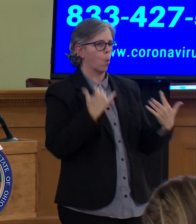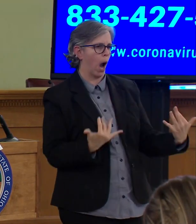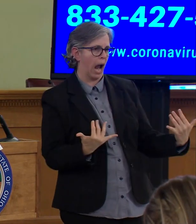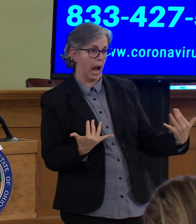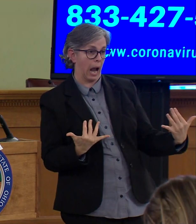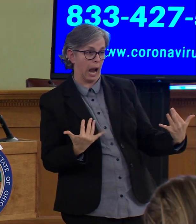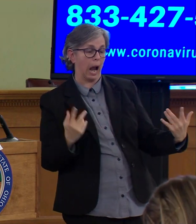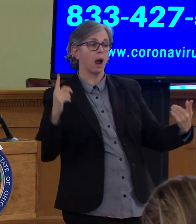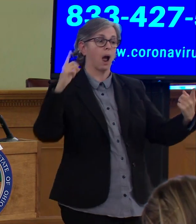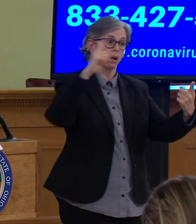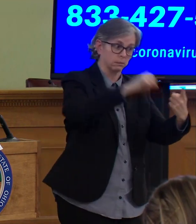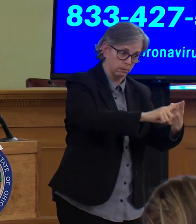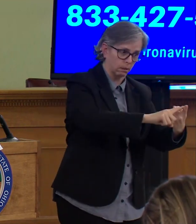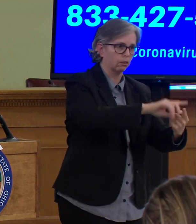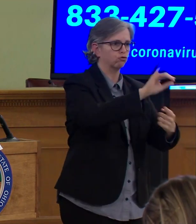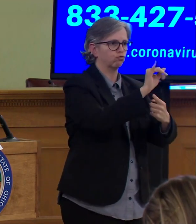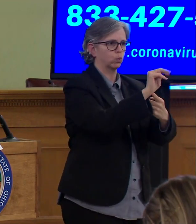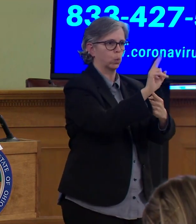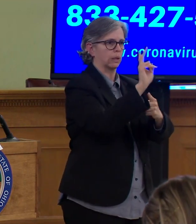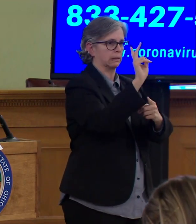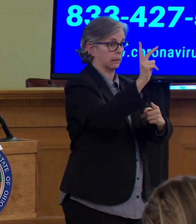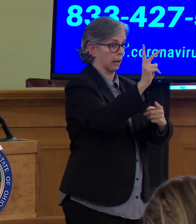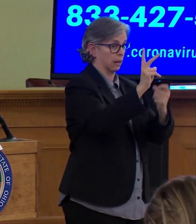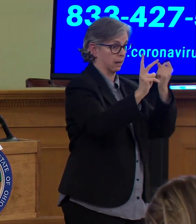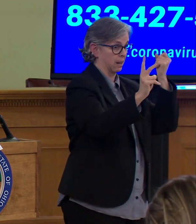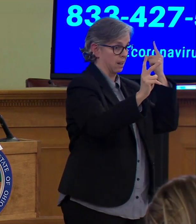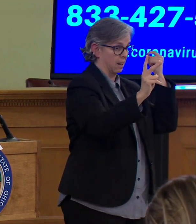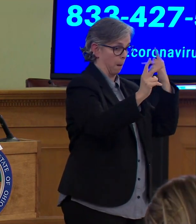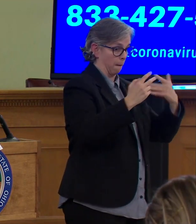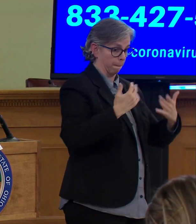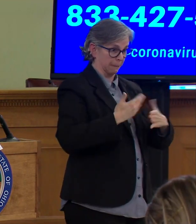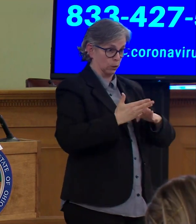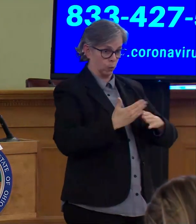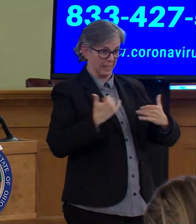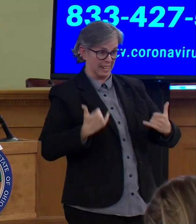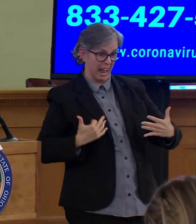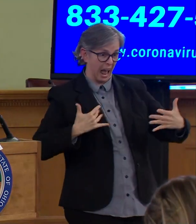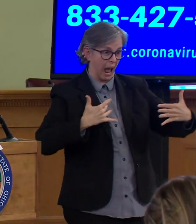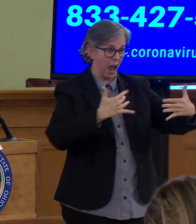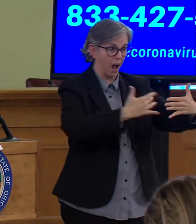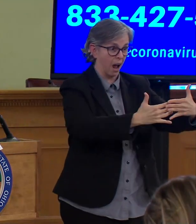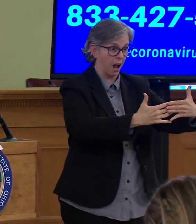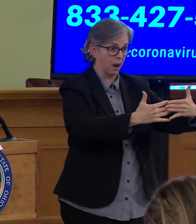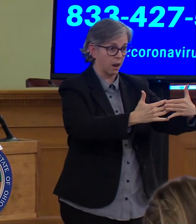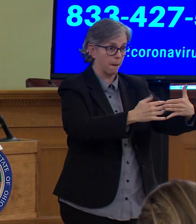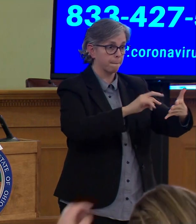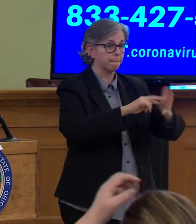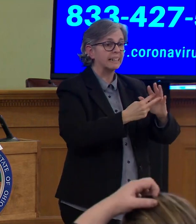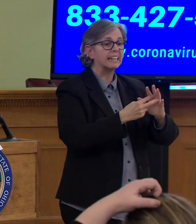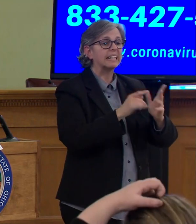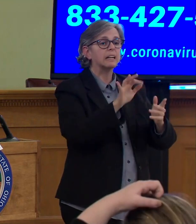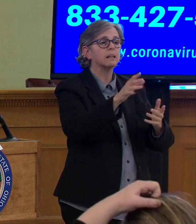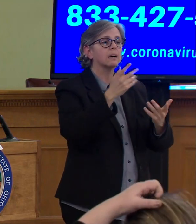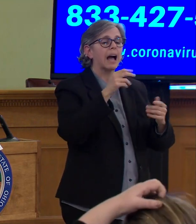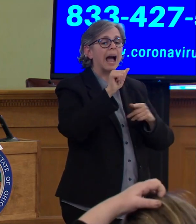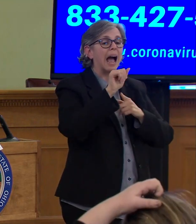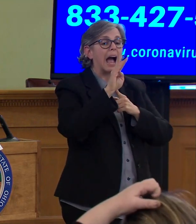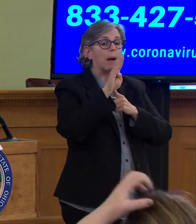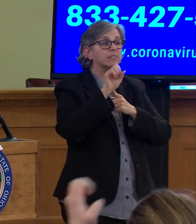between now and then, that absentee ballot voting